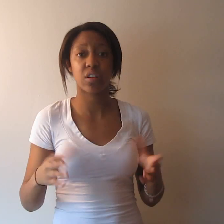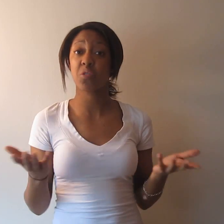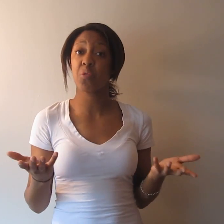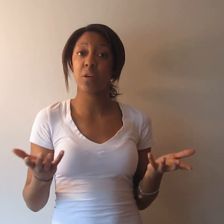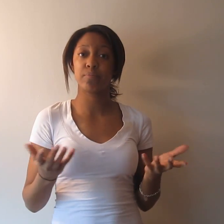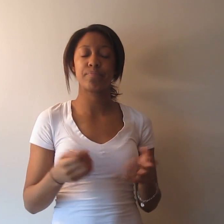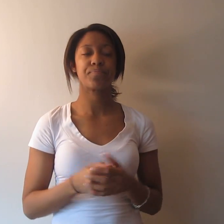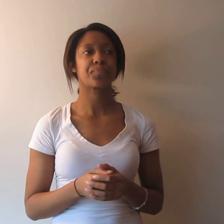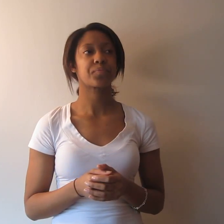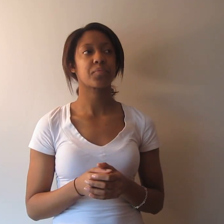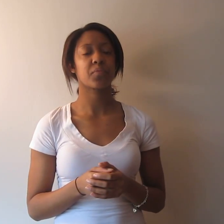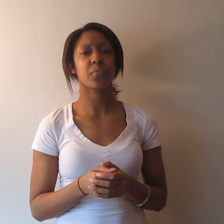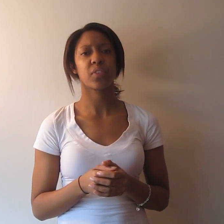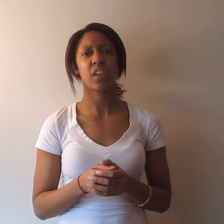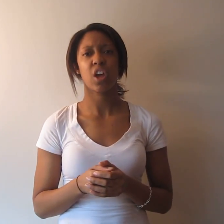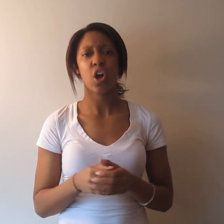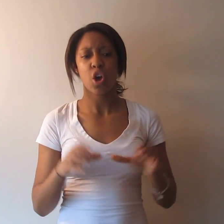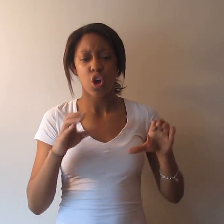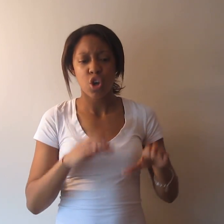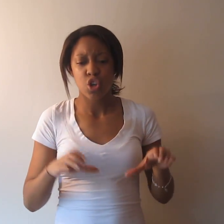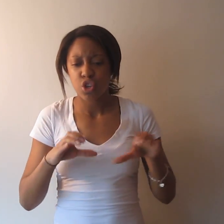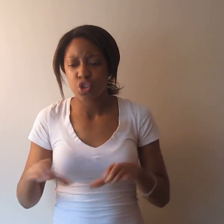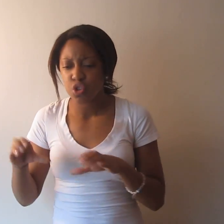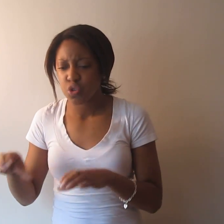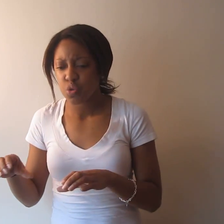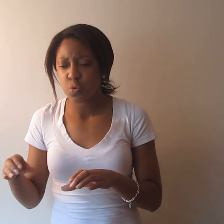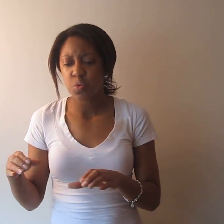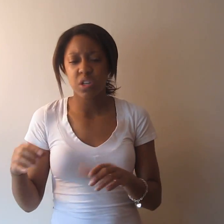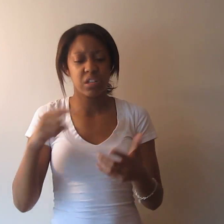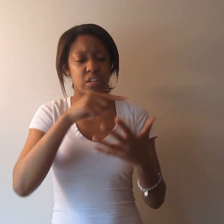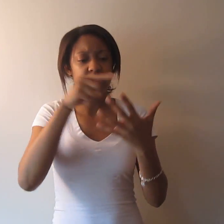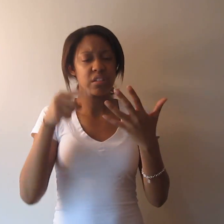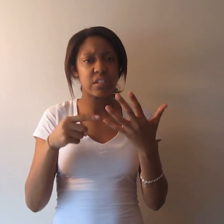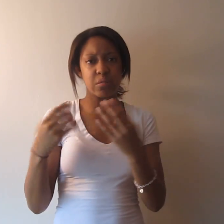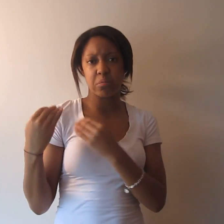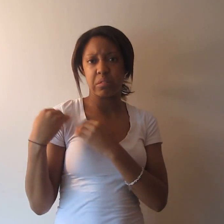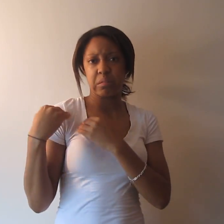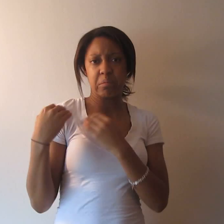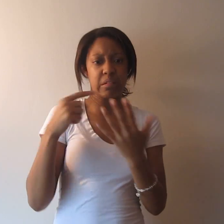Are any of those duties or responsibilities going to be a struggle as a result of your hearing loss?